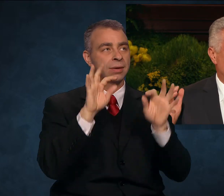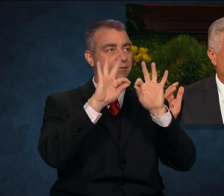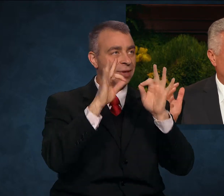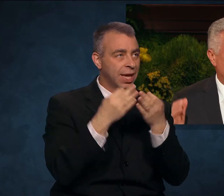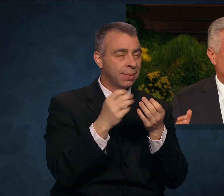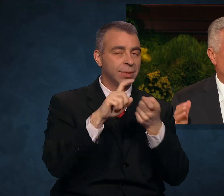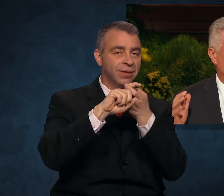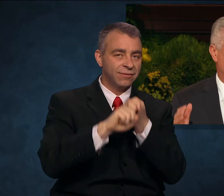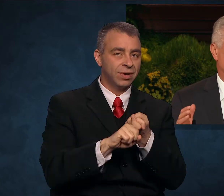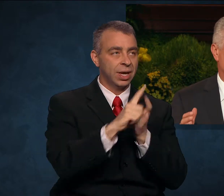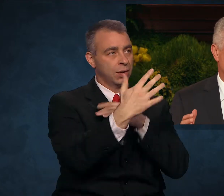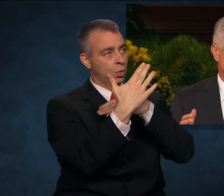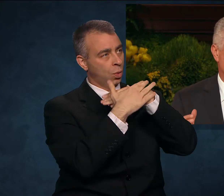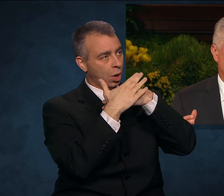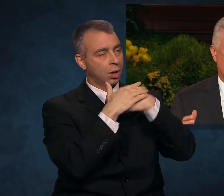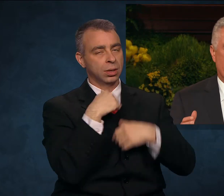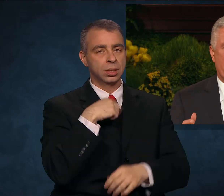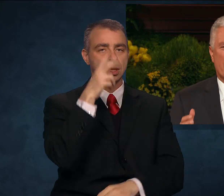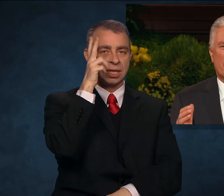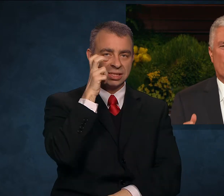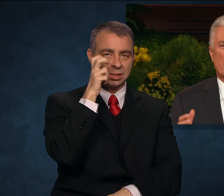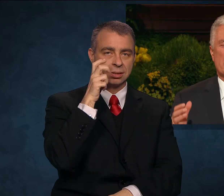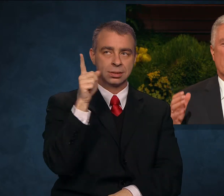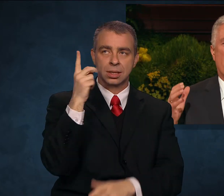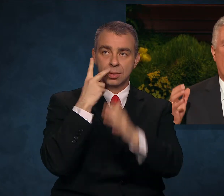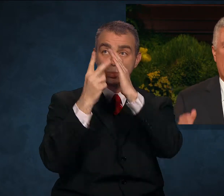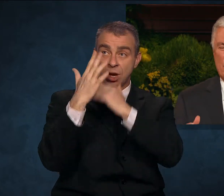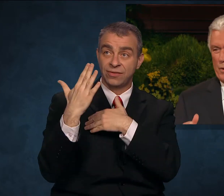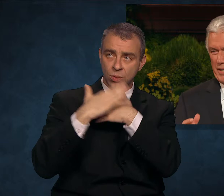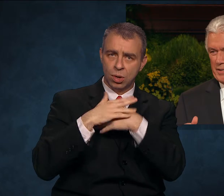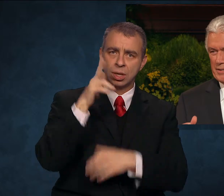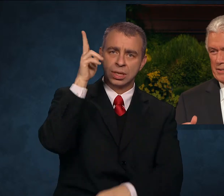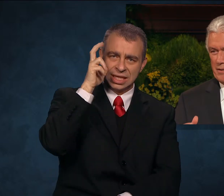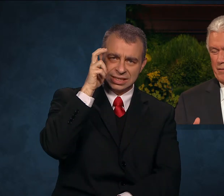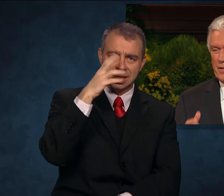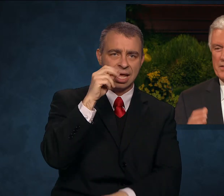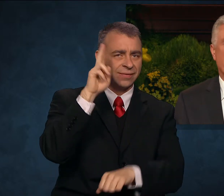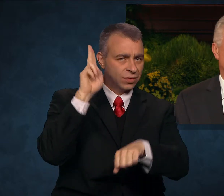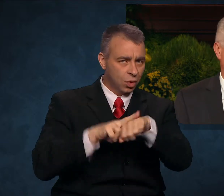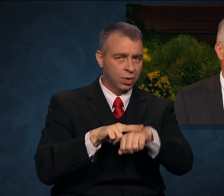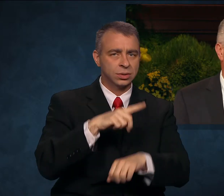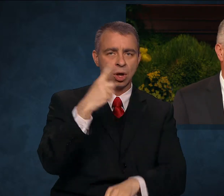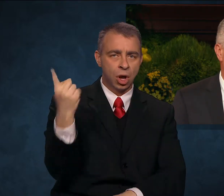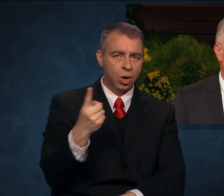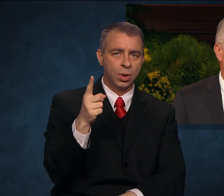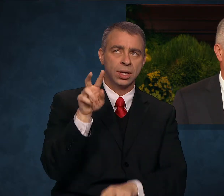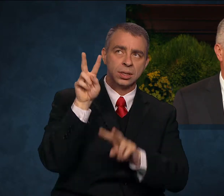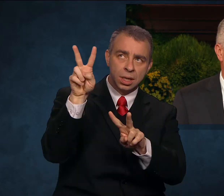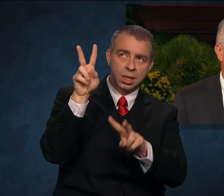our beloved prophet, and, of course, always the Savior.